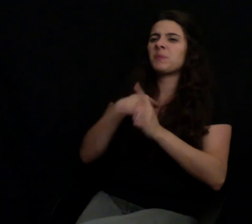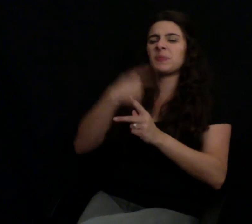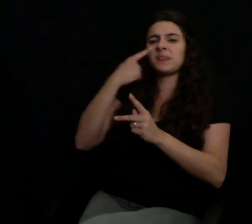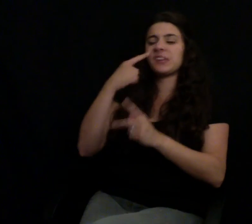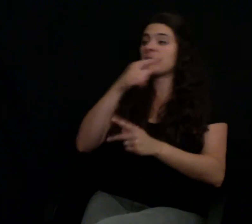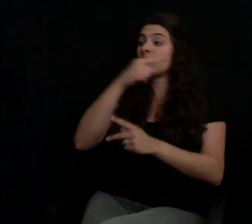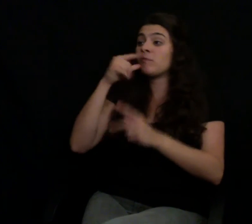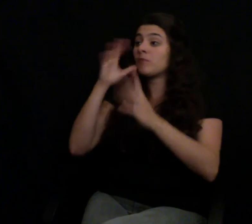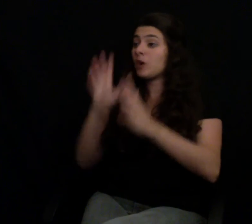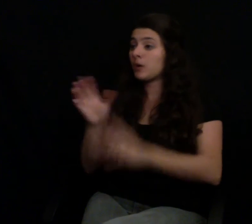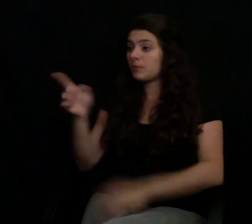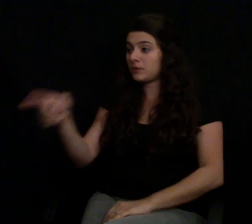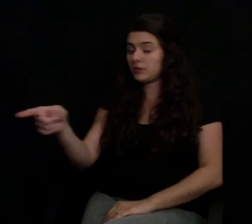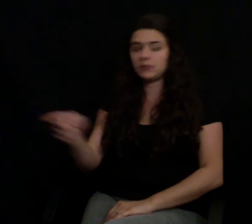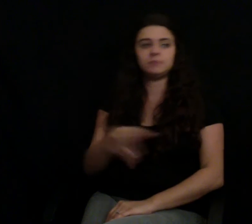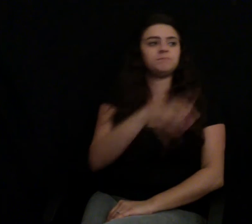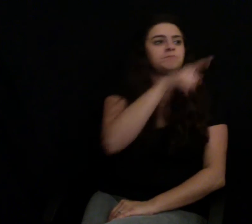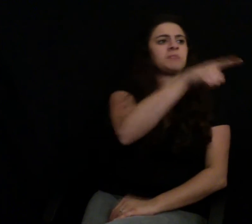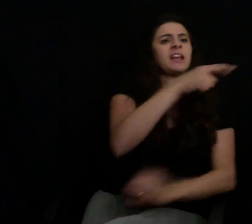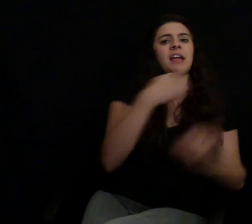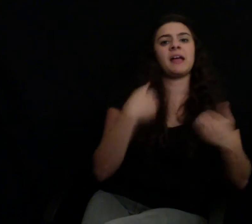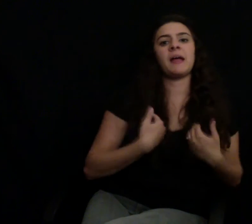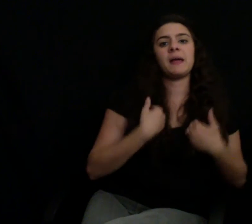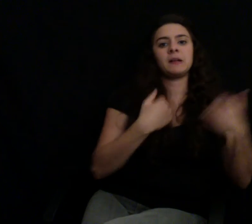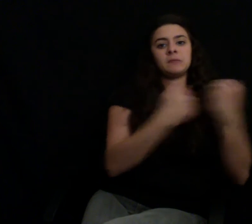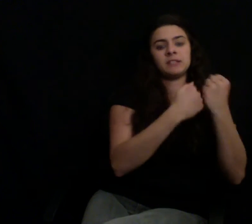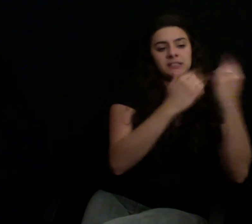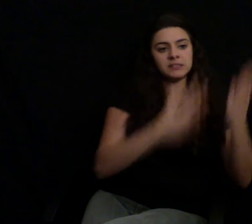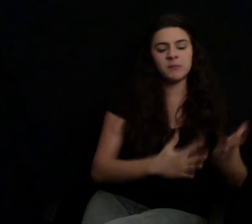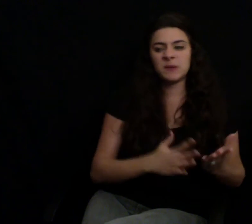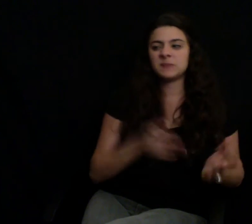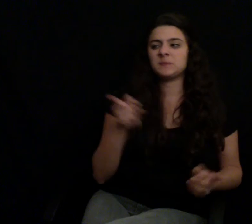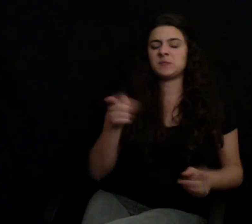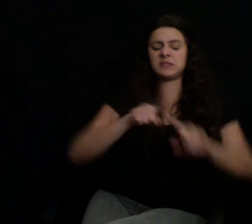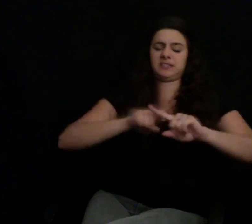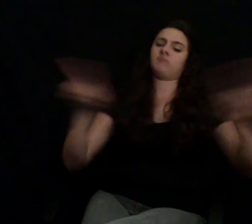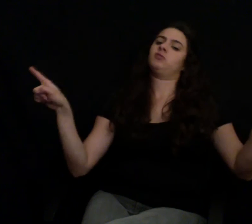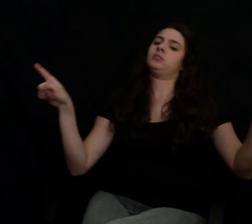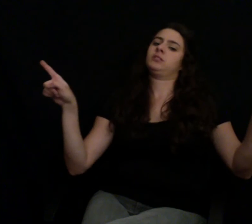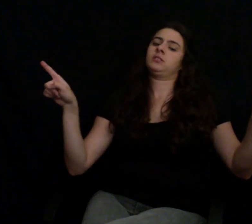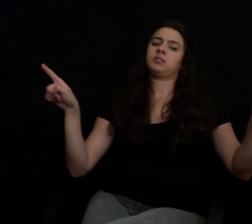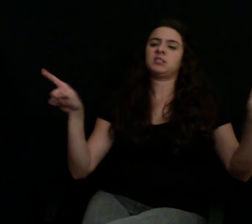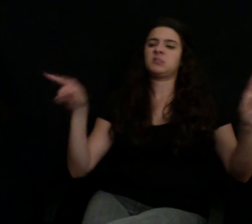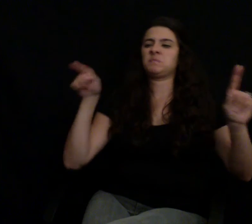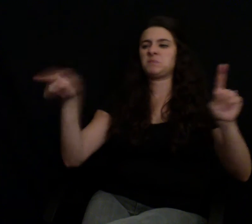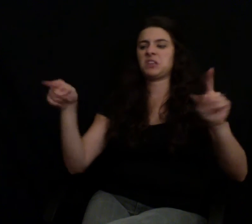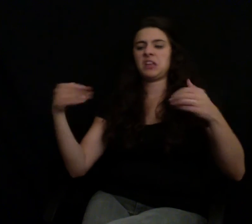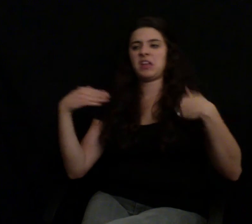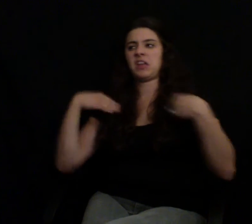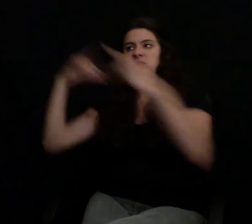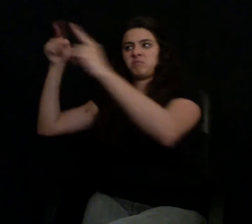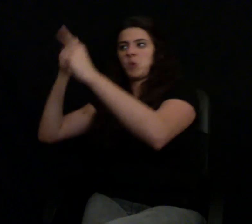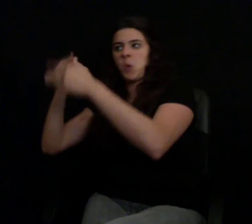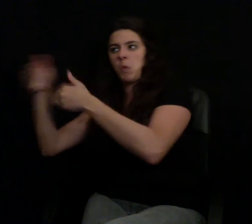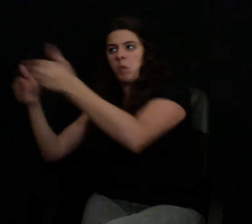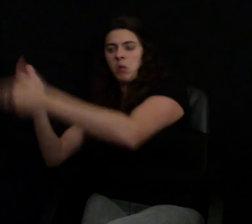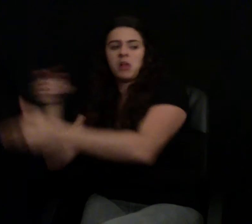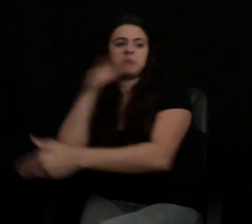in the media. You know, we're trying to get in and ruin their lives. Farmers don't like us. And, you know, we're just